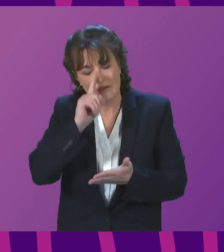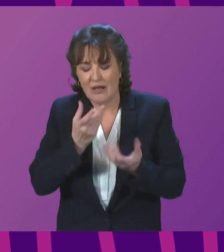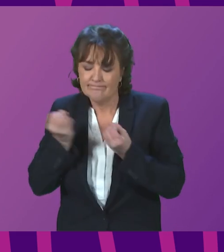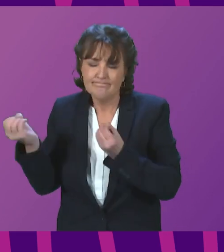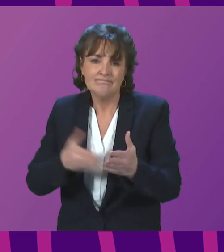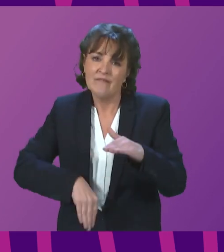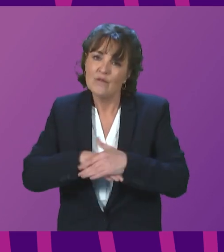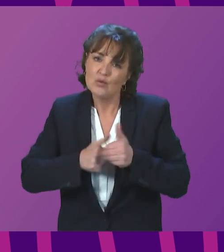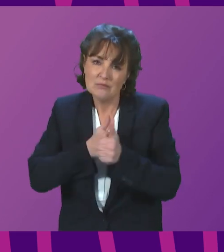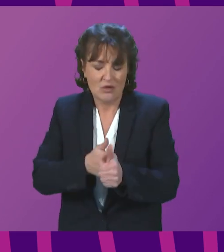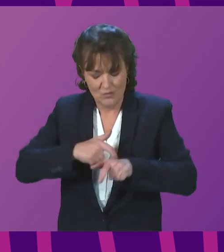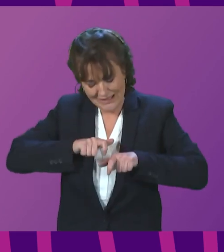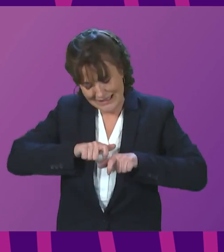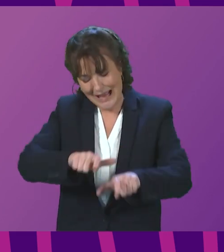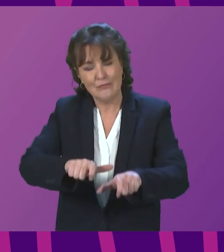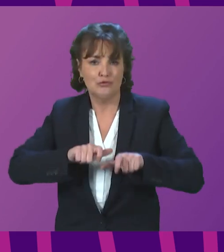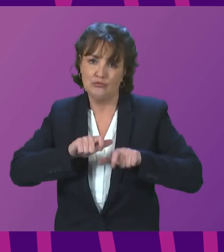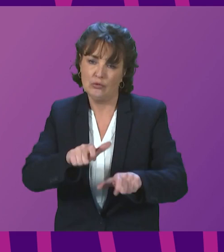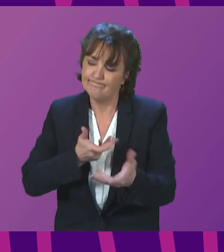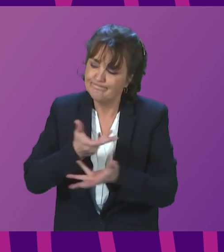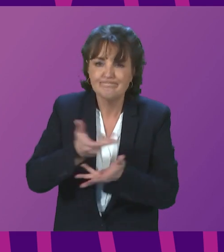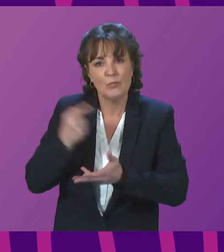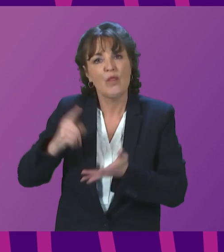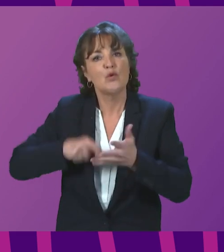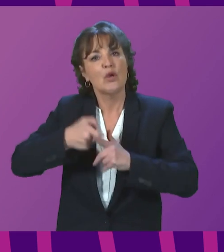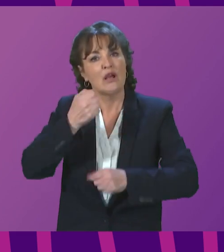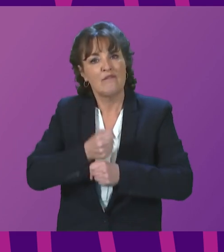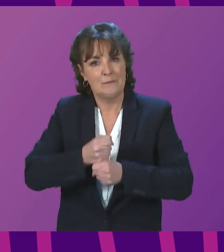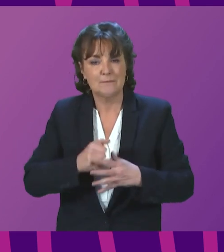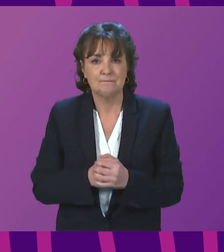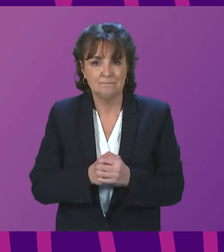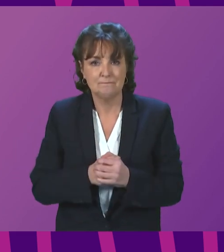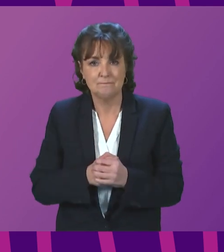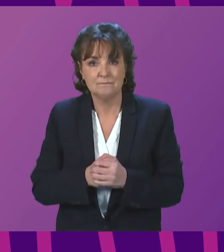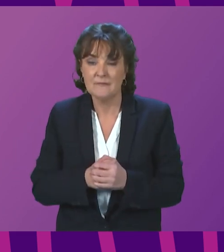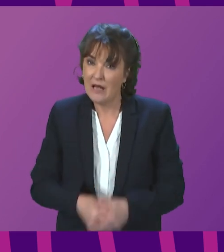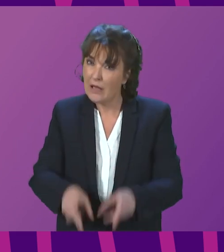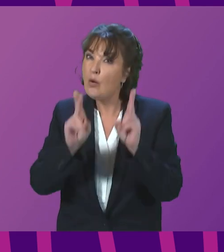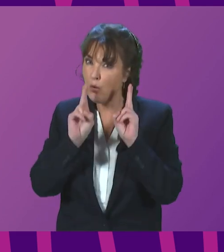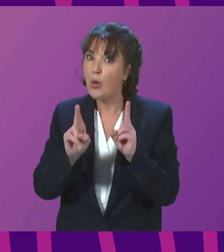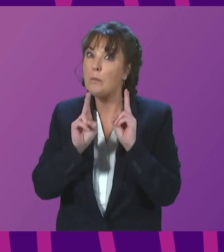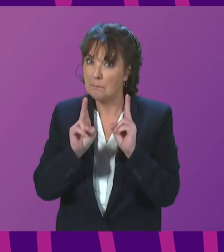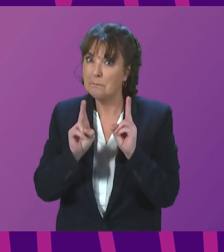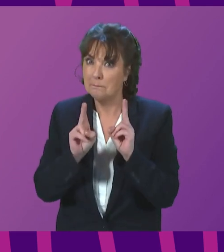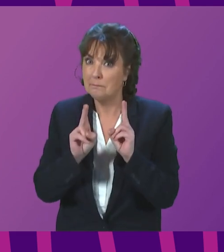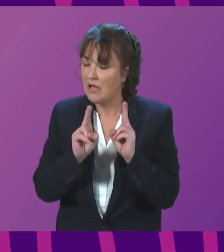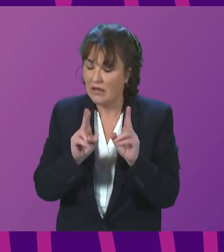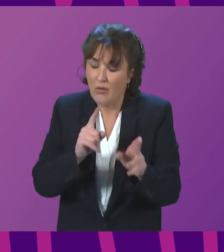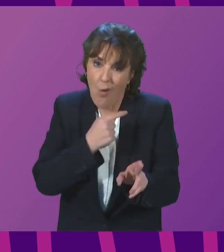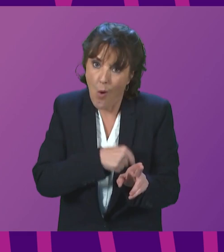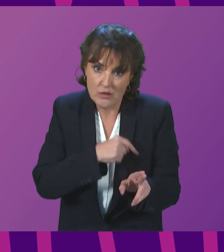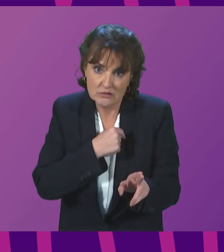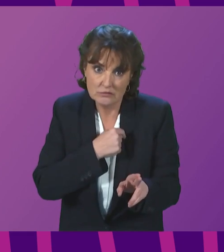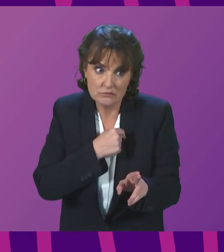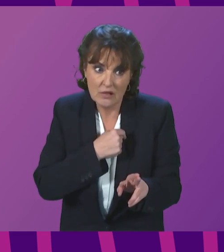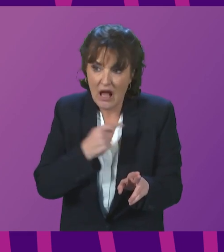discussions we continue to pursue with the UK Government, and I hope it shouldn't take this, and no country right now should have to be